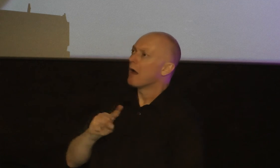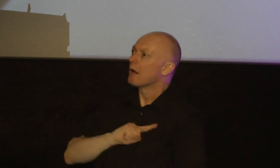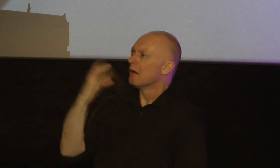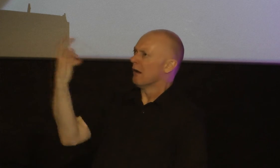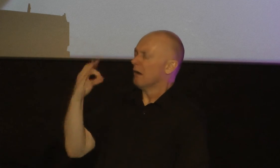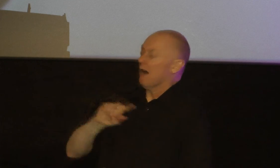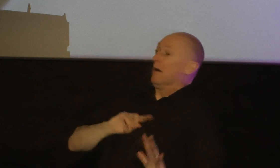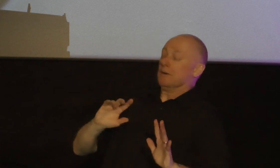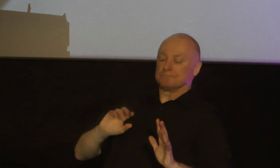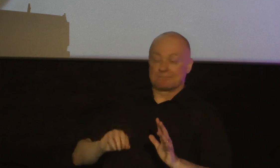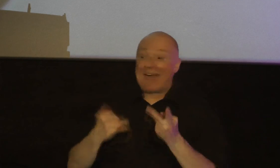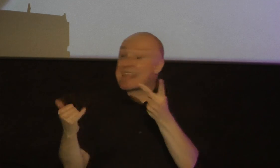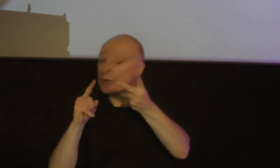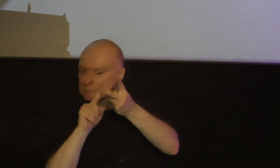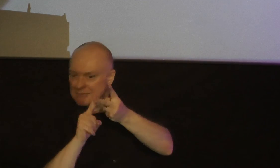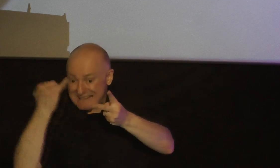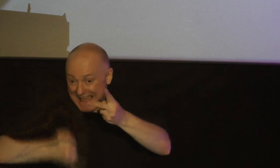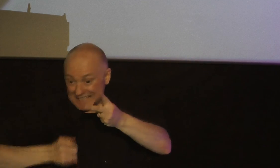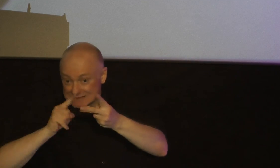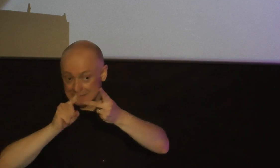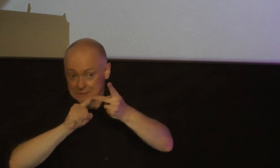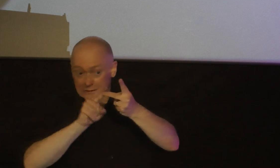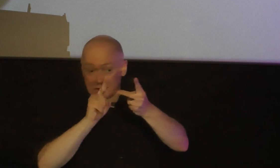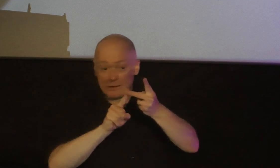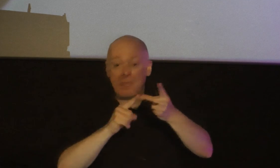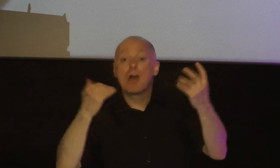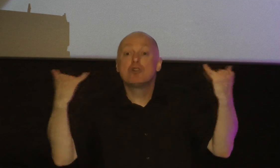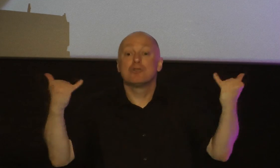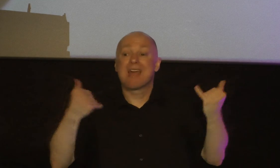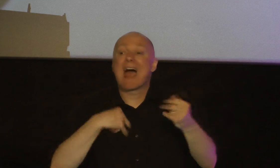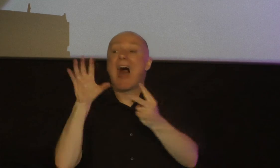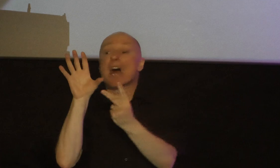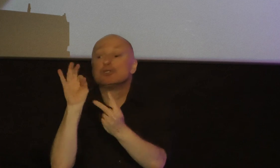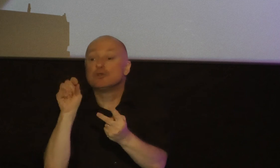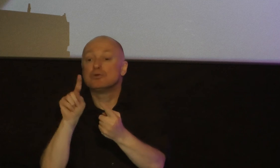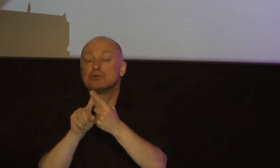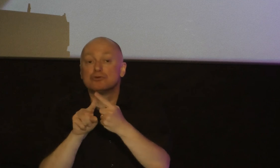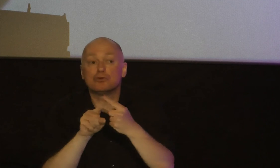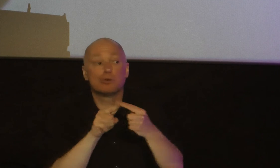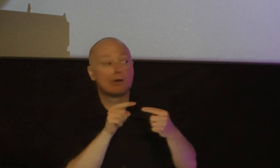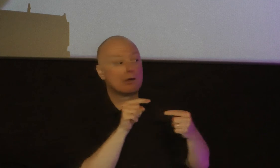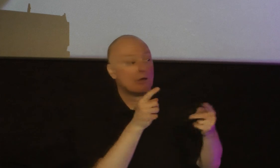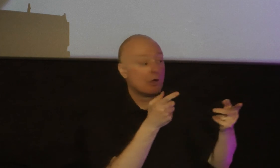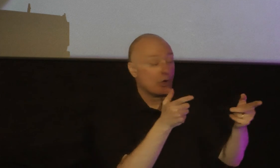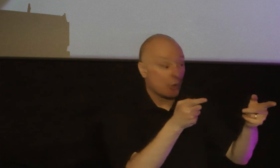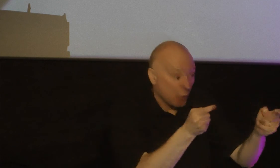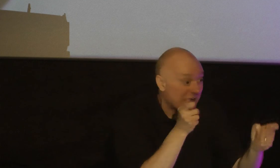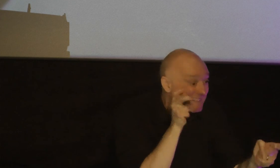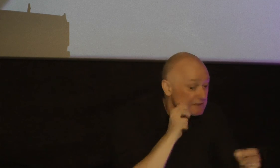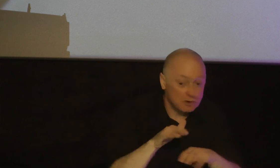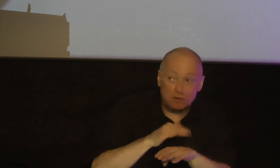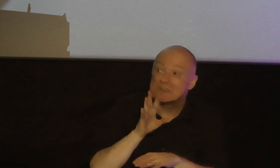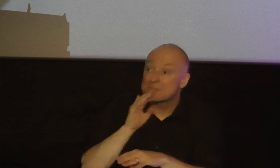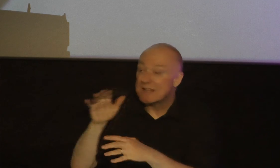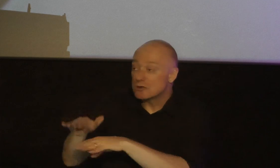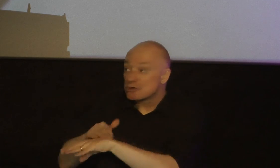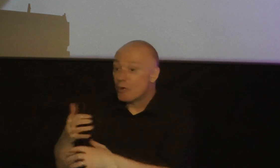word but secondly write this down today I choose to be quick to listen slow to speak and slow to anger write this down